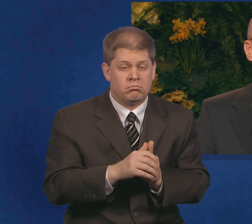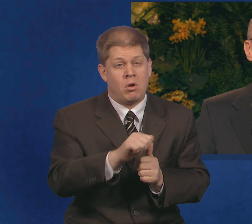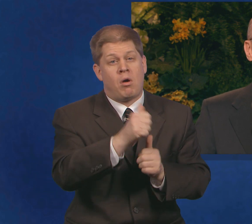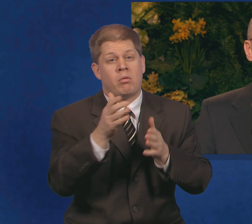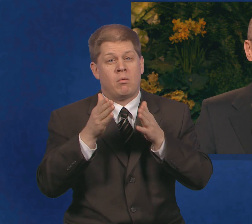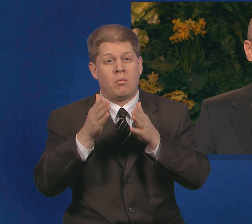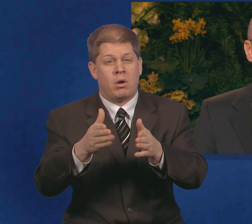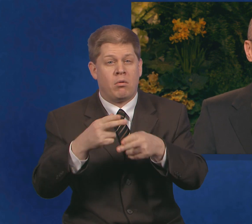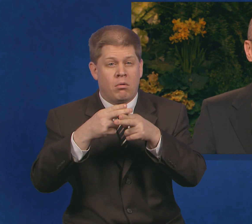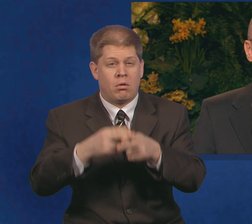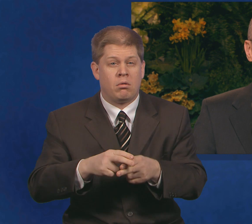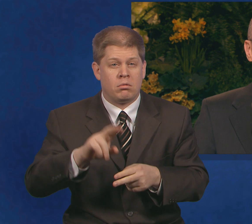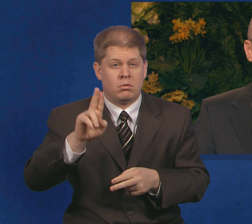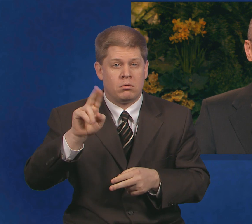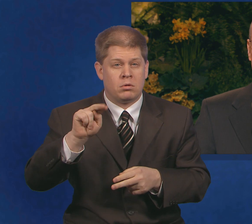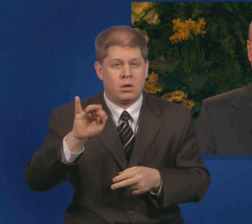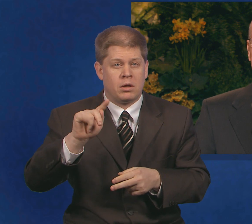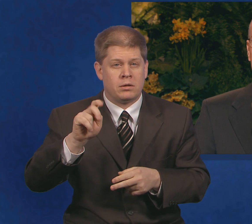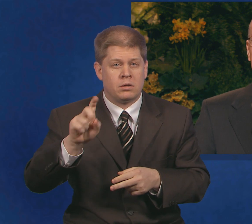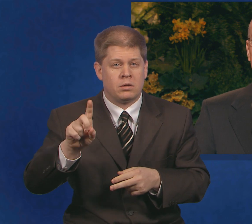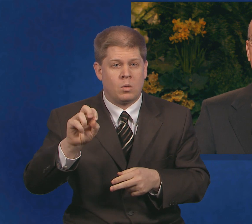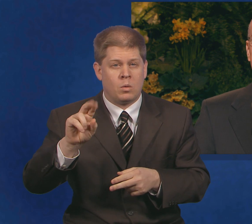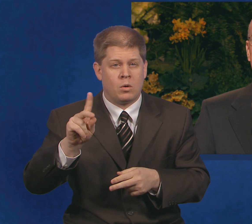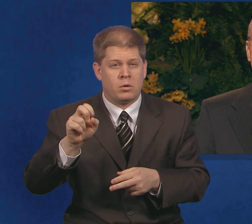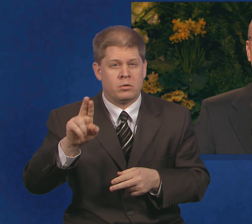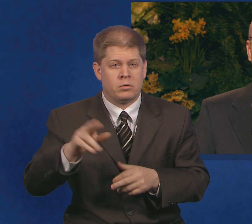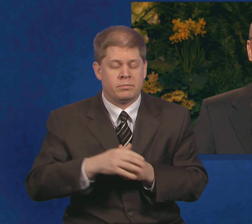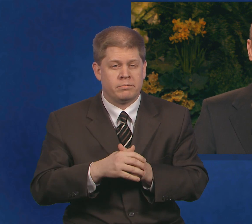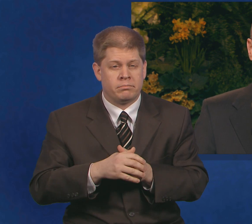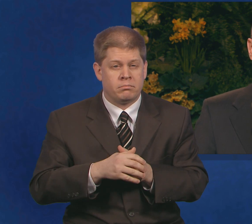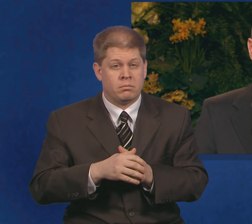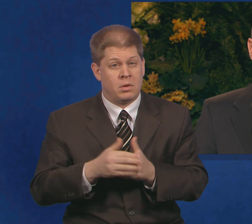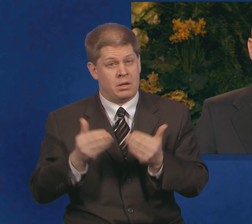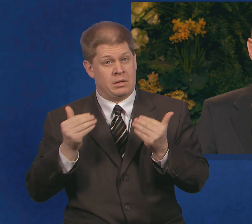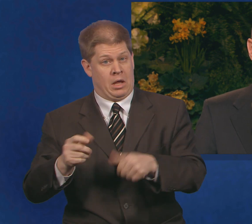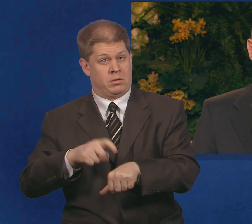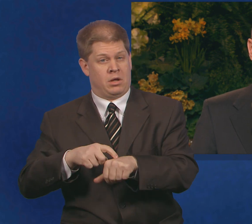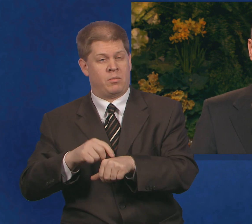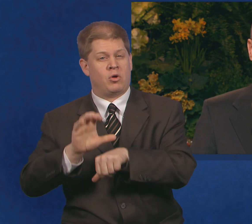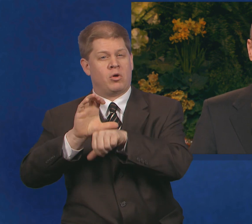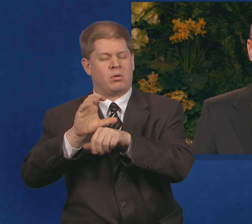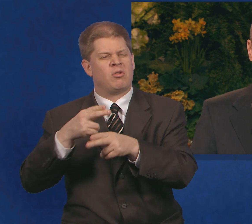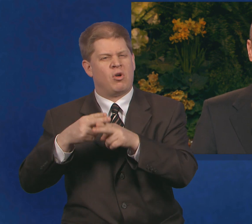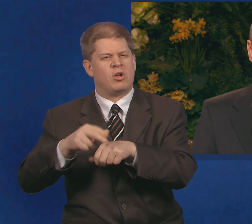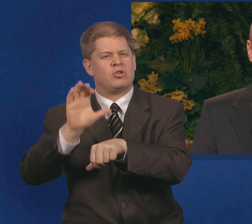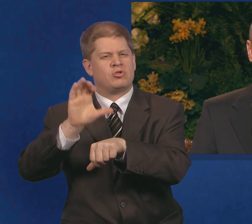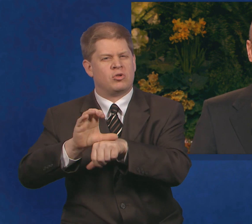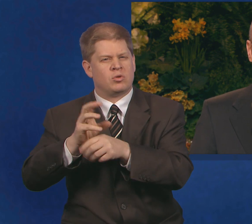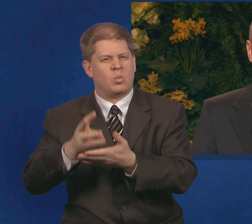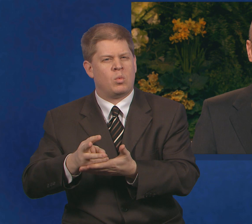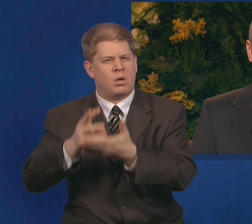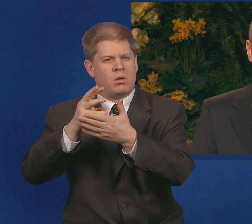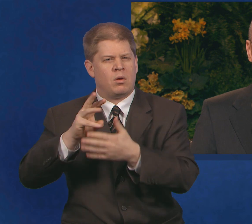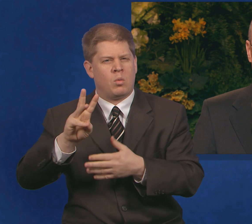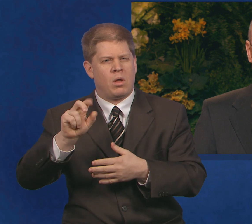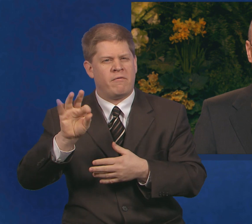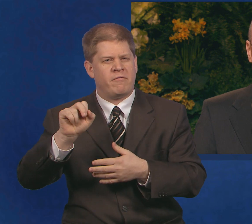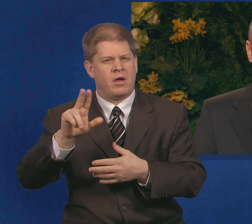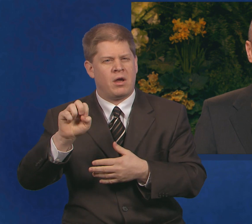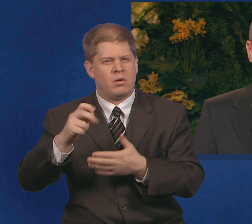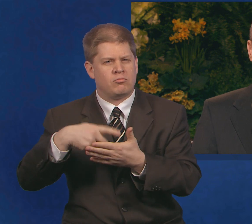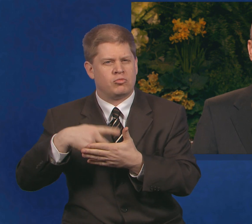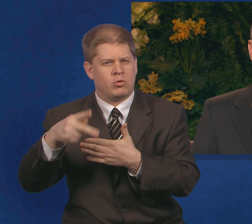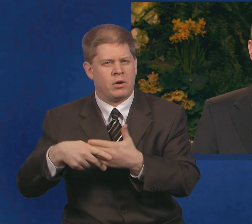united order. In our time, it is called the Church Welfare Program. The